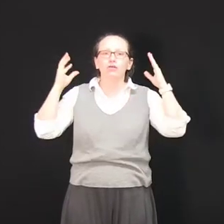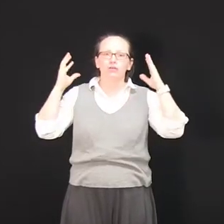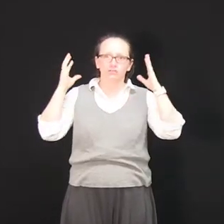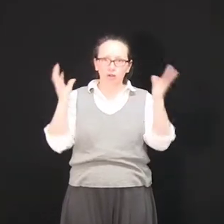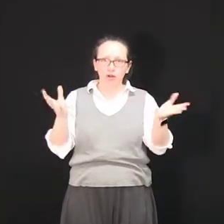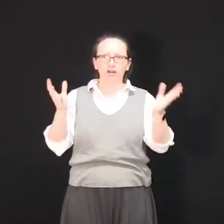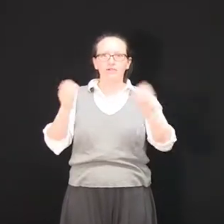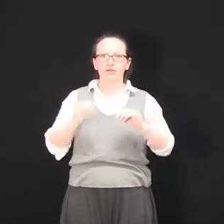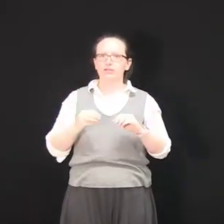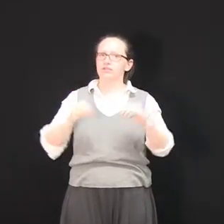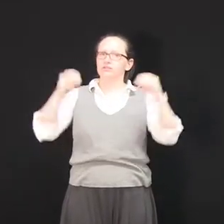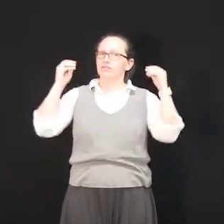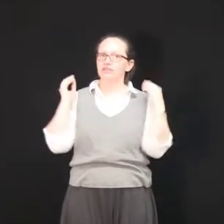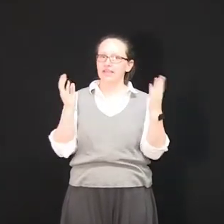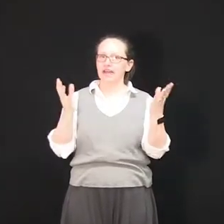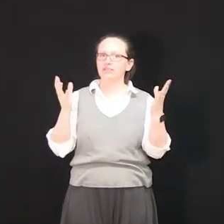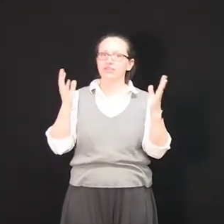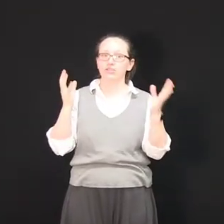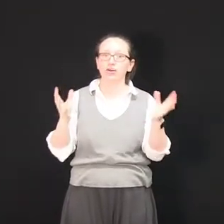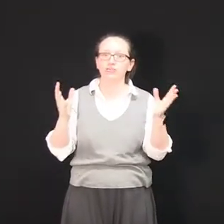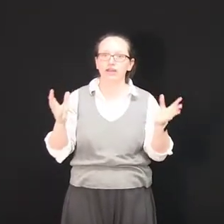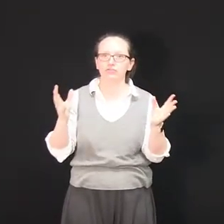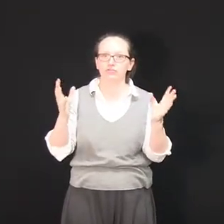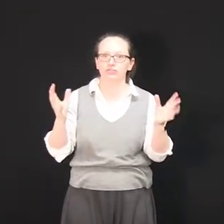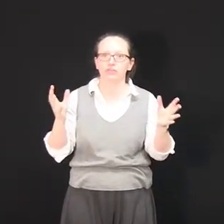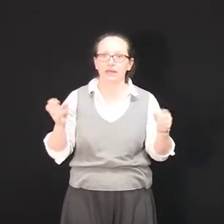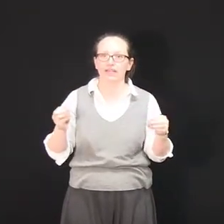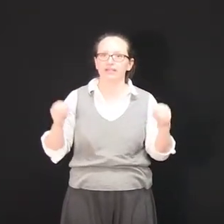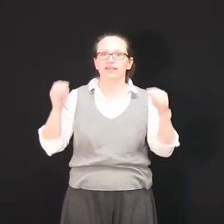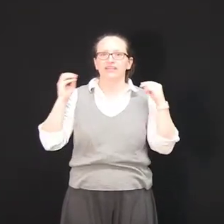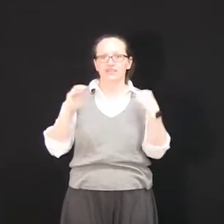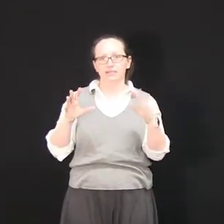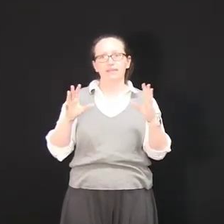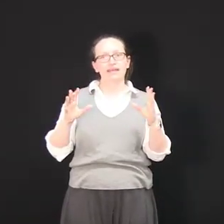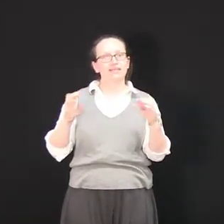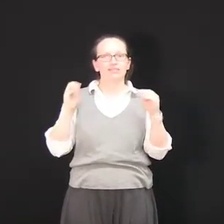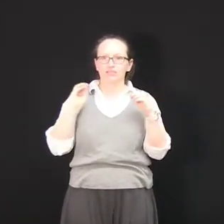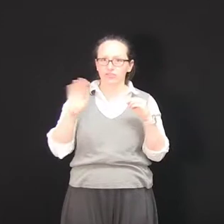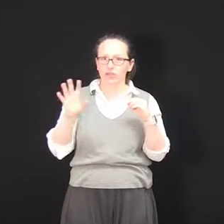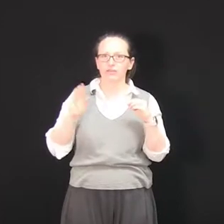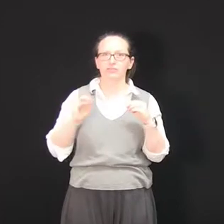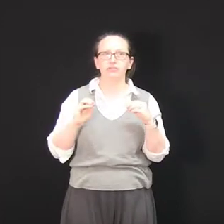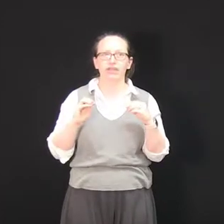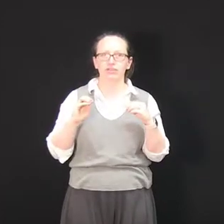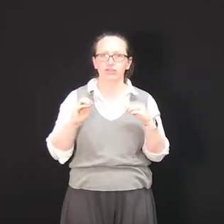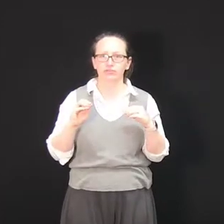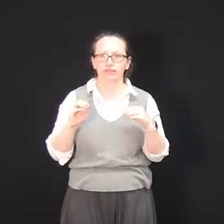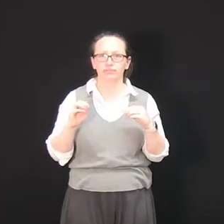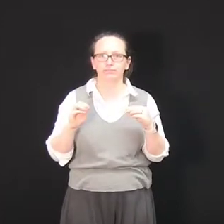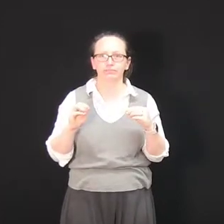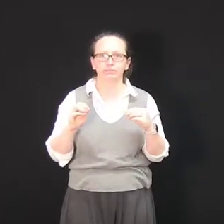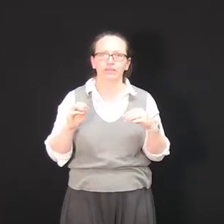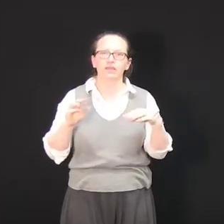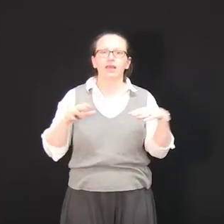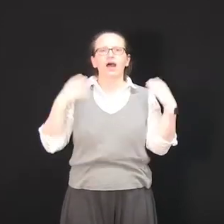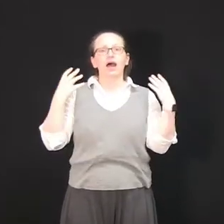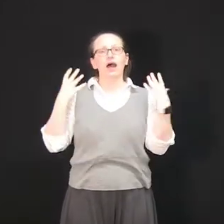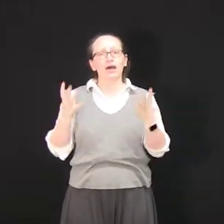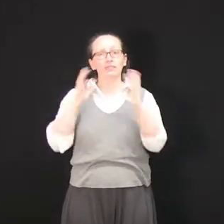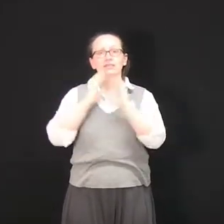wrong. Because sound does not travel through space. In space nobody would hear you scream. Other